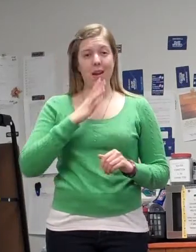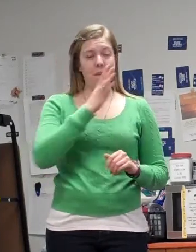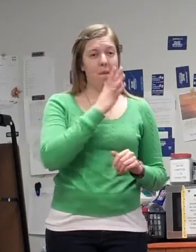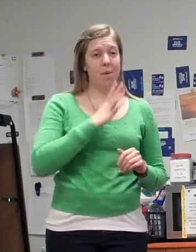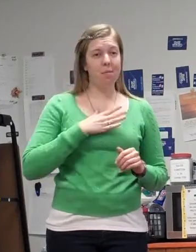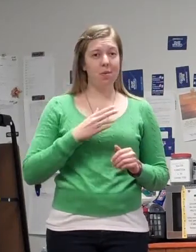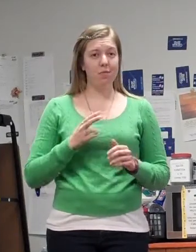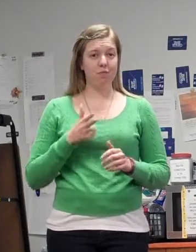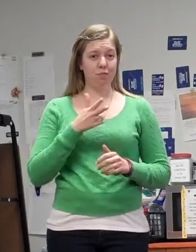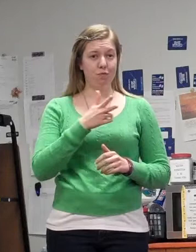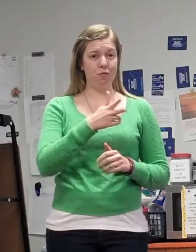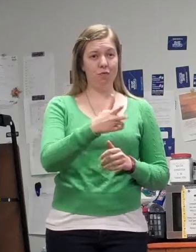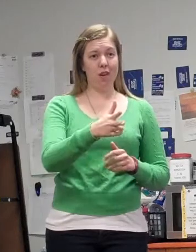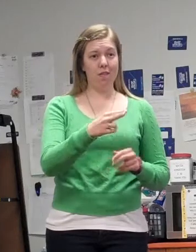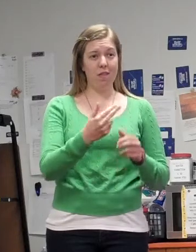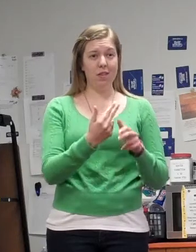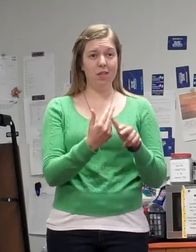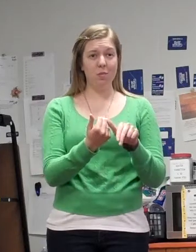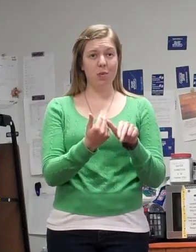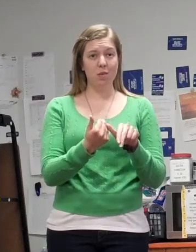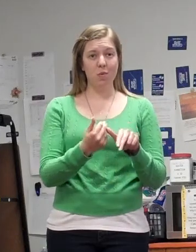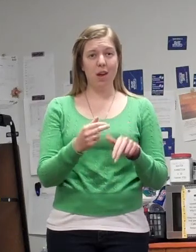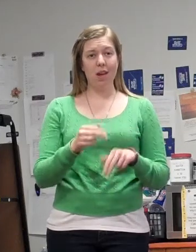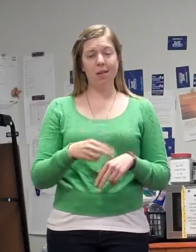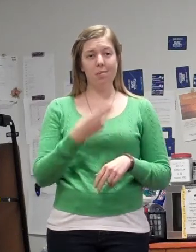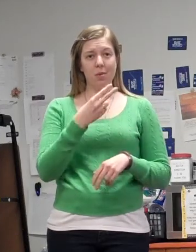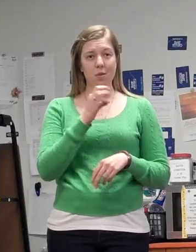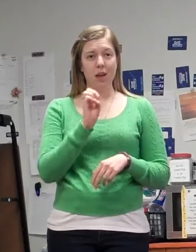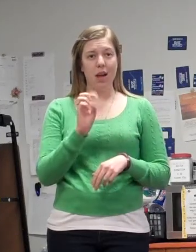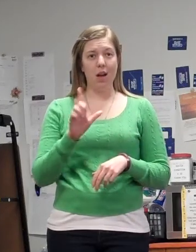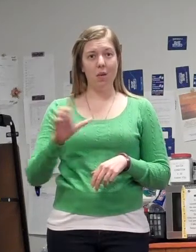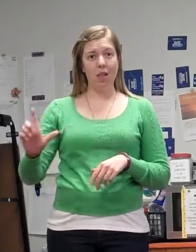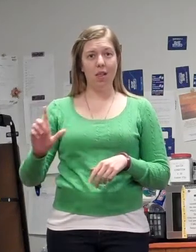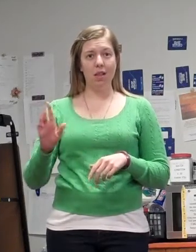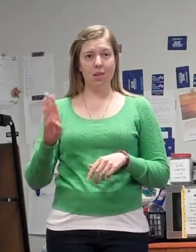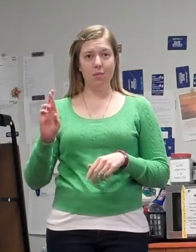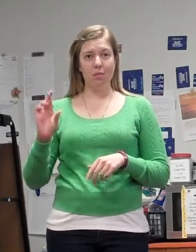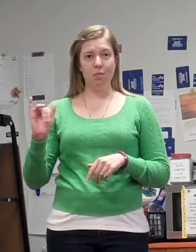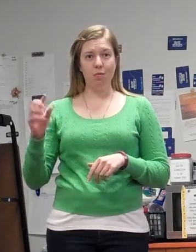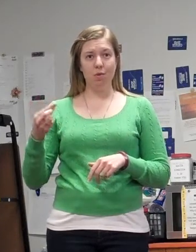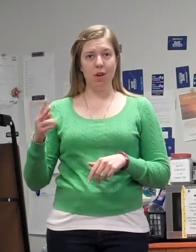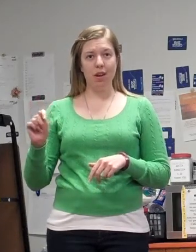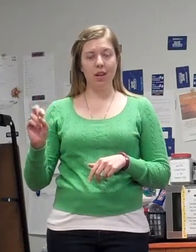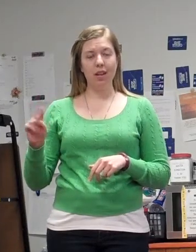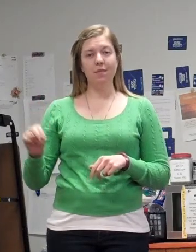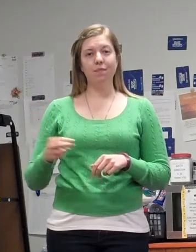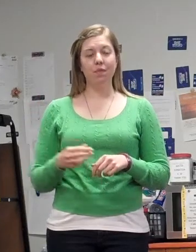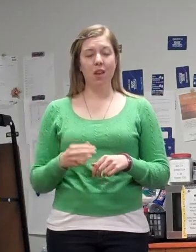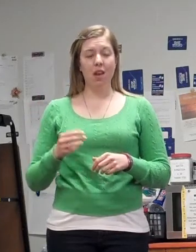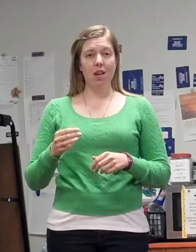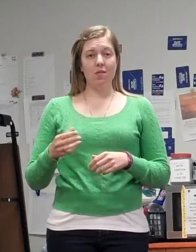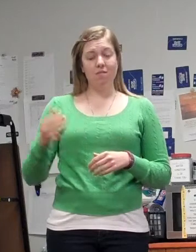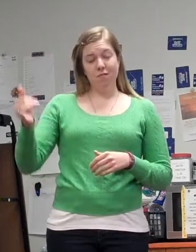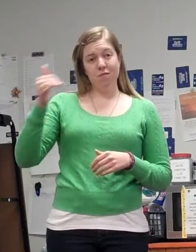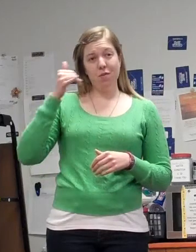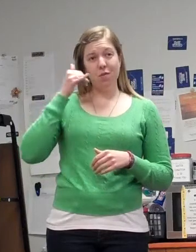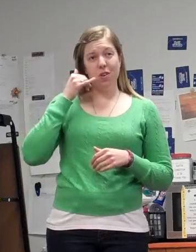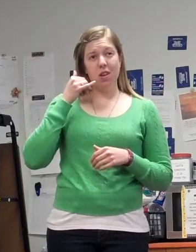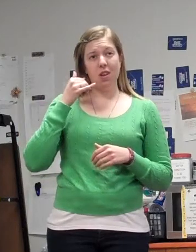Howell and Brighton on 96, and we get a phone call that there's been an accident. And they ended up bringing